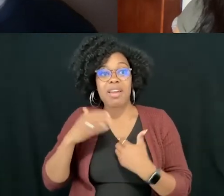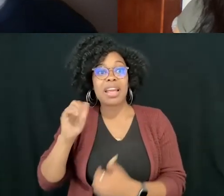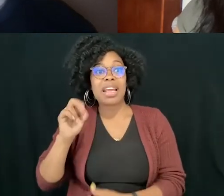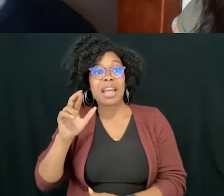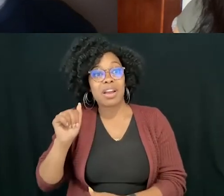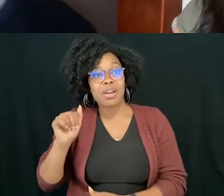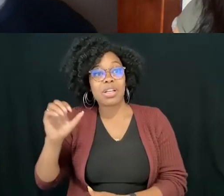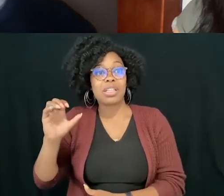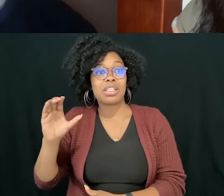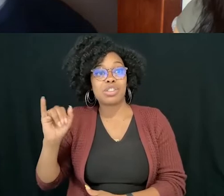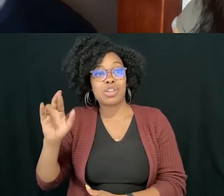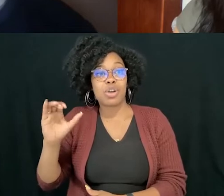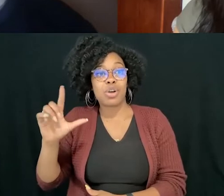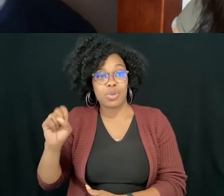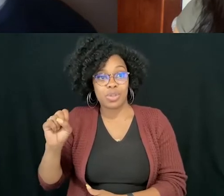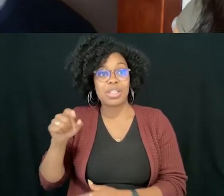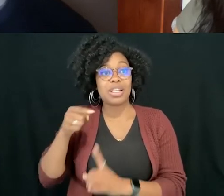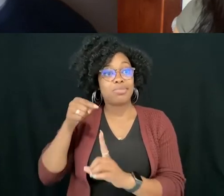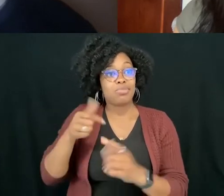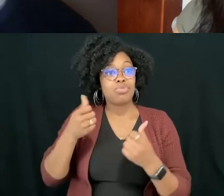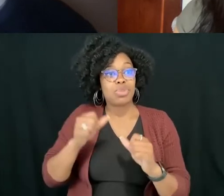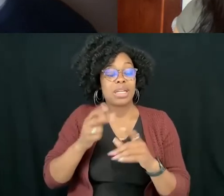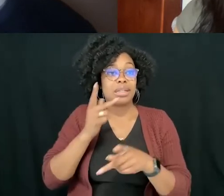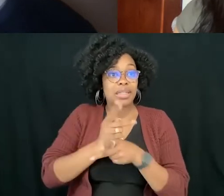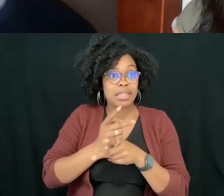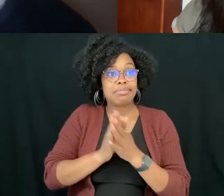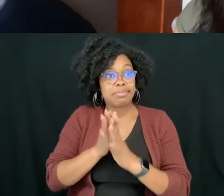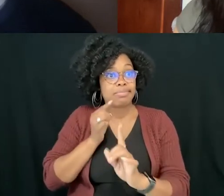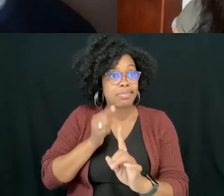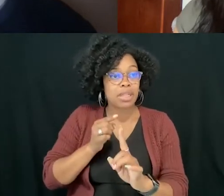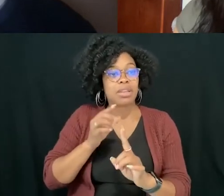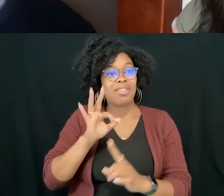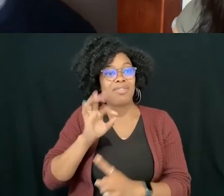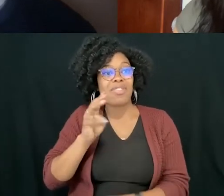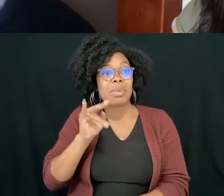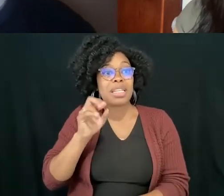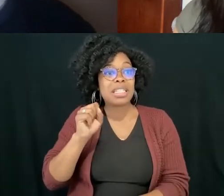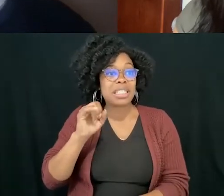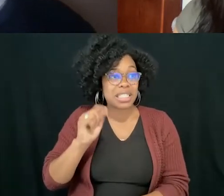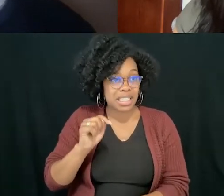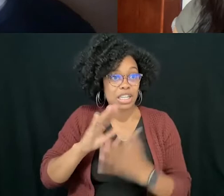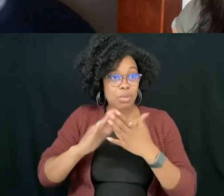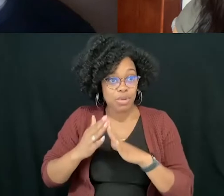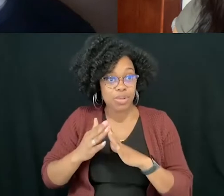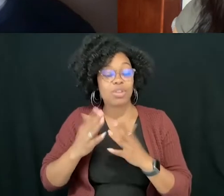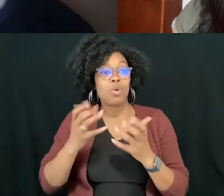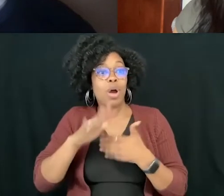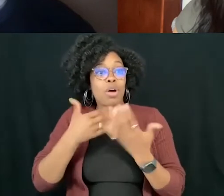foster sustainable feminist communities, work for social justice, and encourage the expression of diverse and marginalized